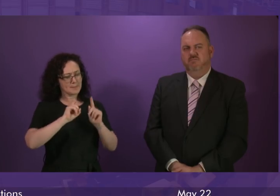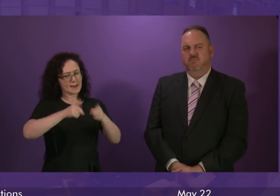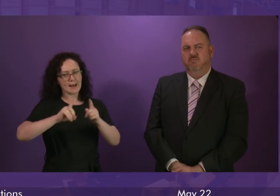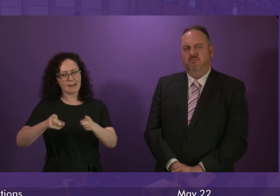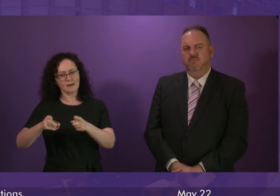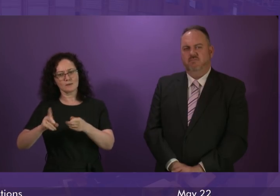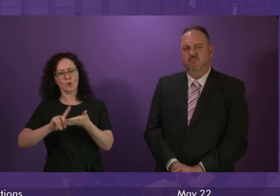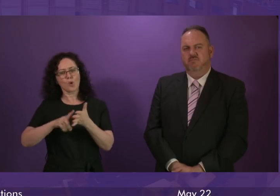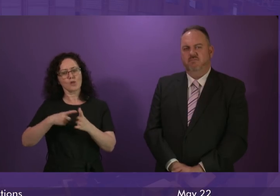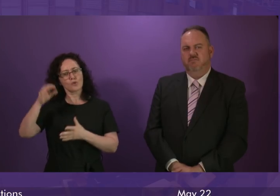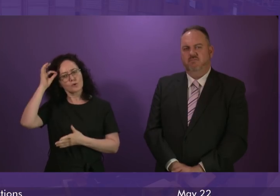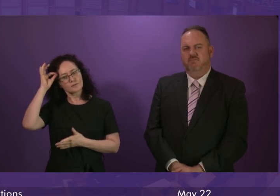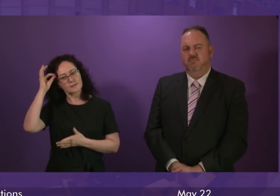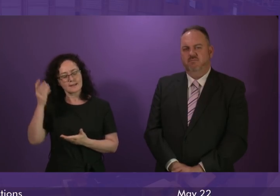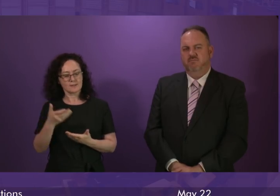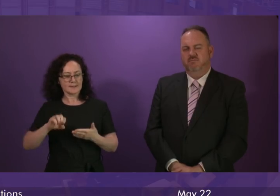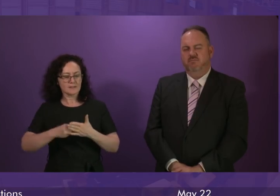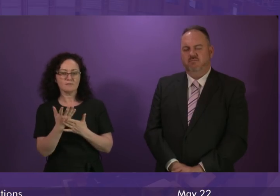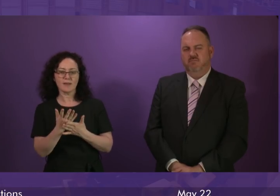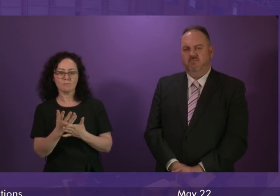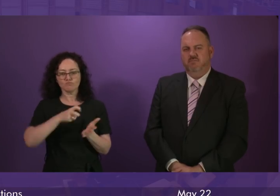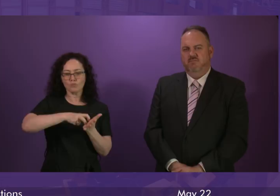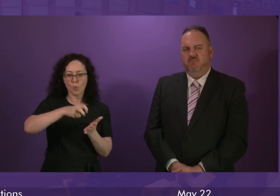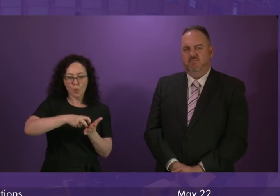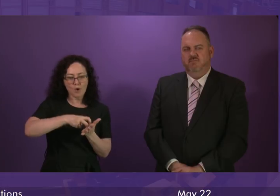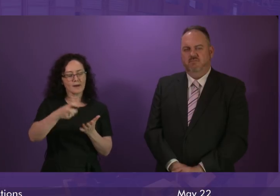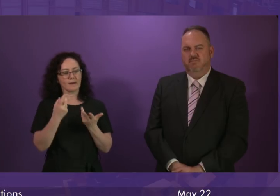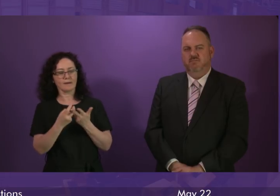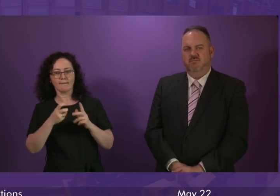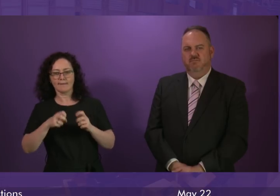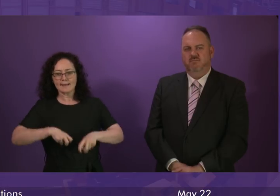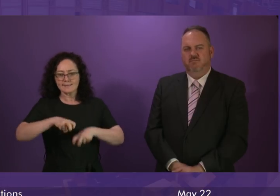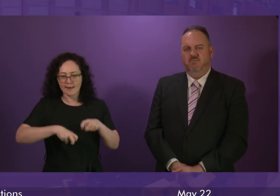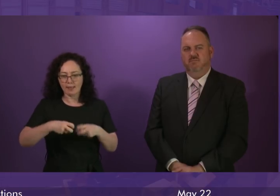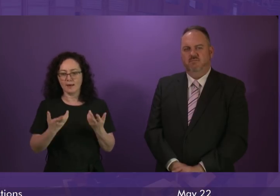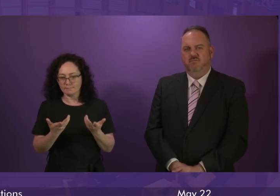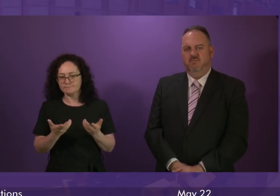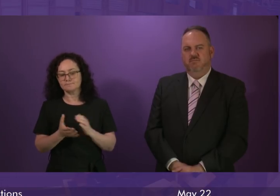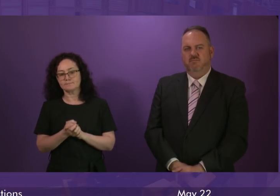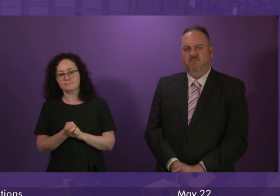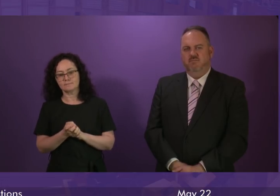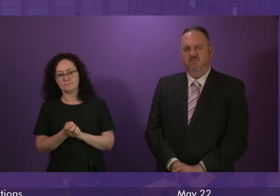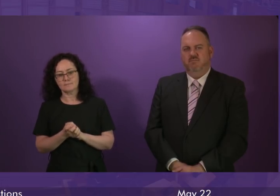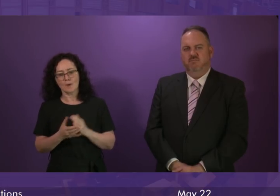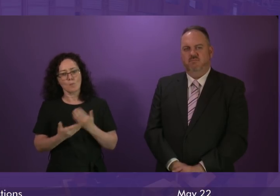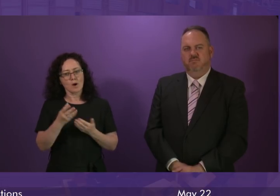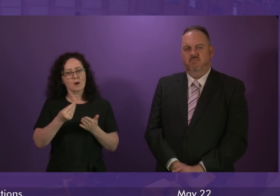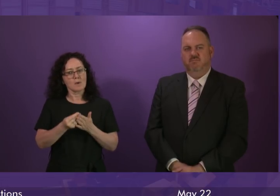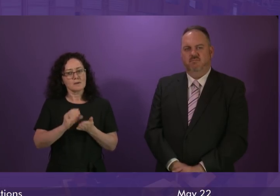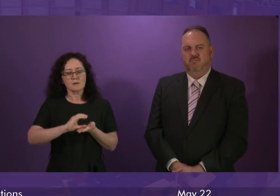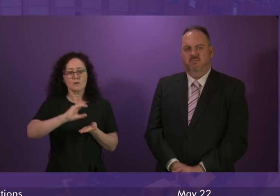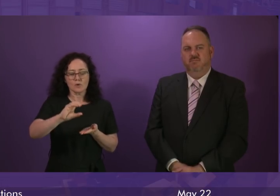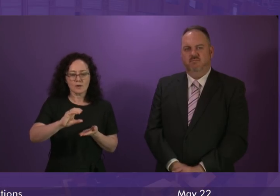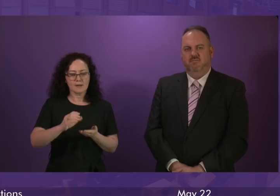to deliver high-quality walking and cycling infrastructure. Funding also includes more than £10 million to support local authorities and communities to deliver